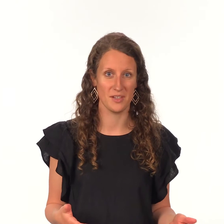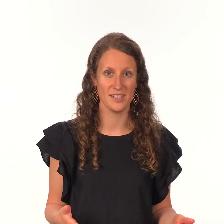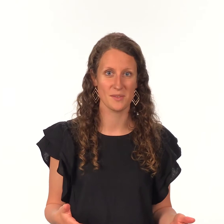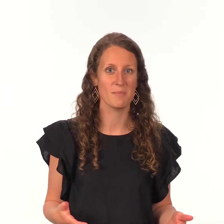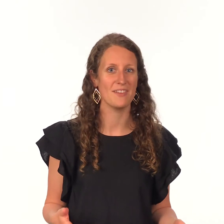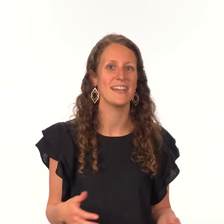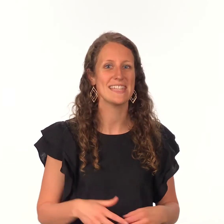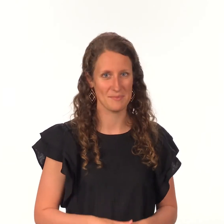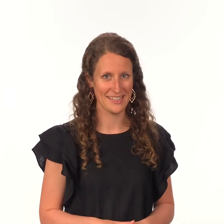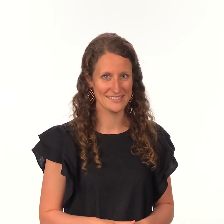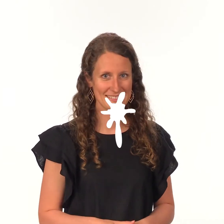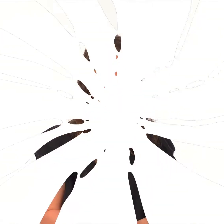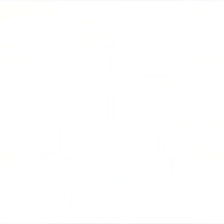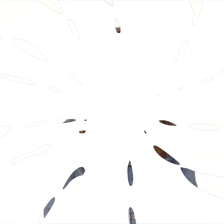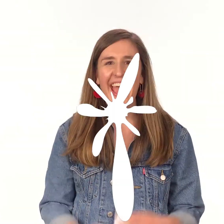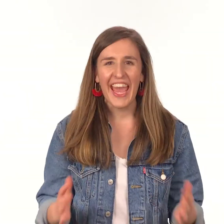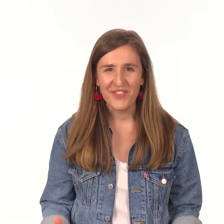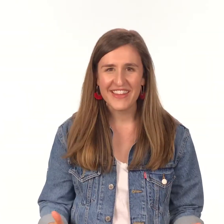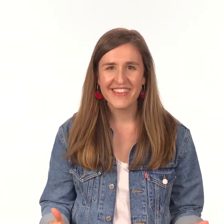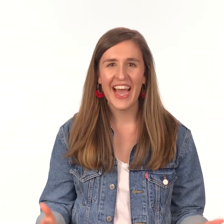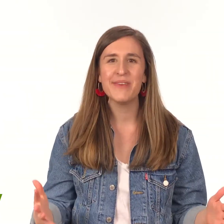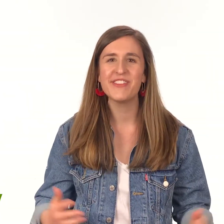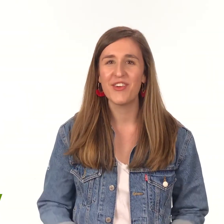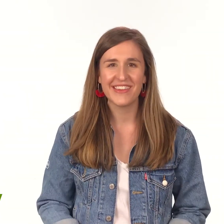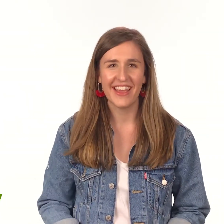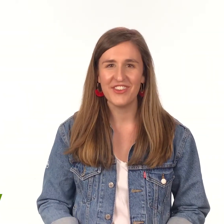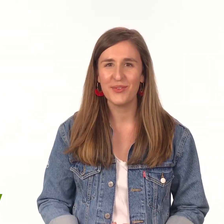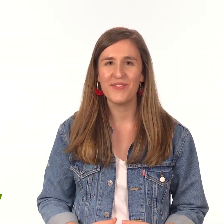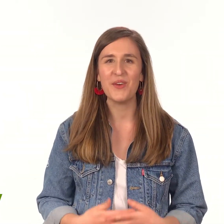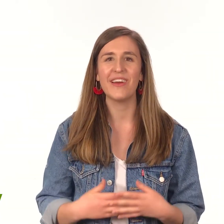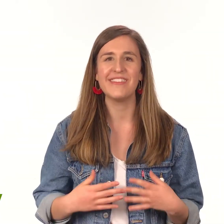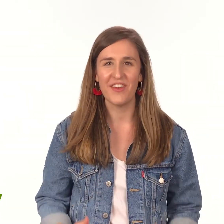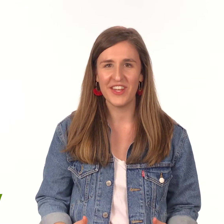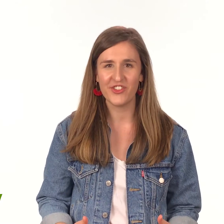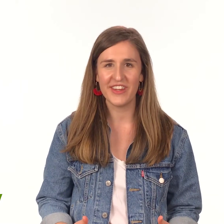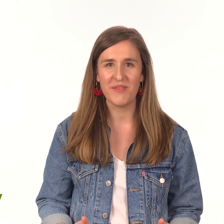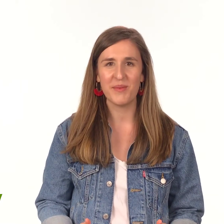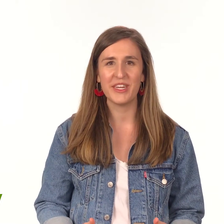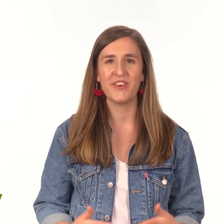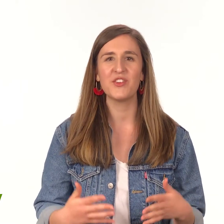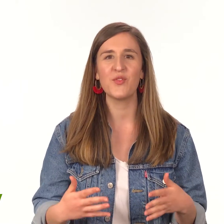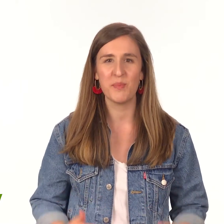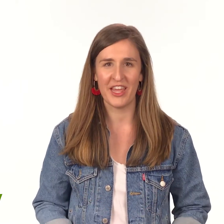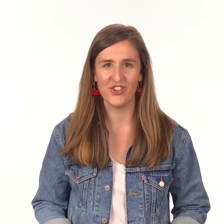verse with my friend emily hey friends i'm so excited to review our definition and memory verse for patience